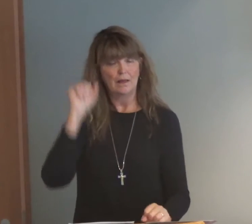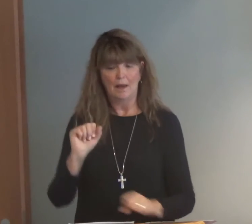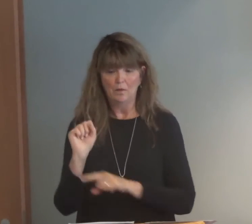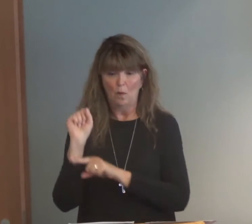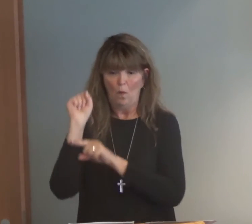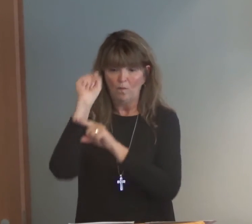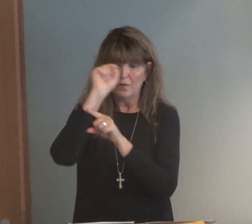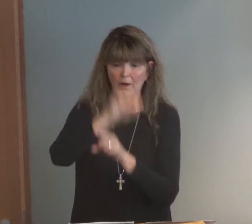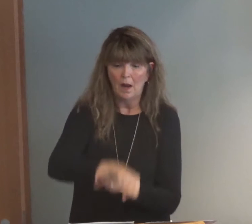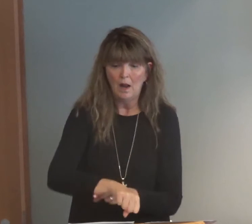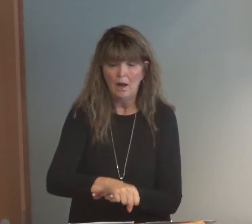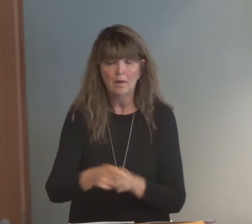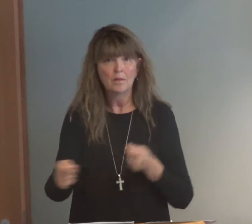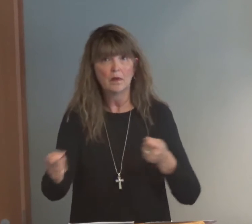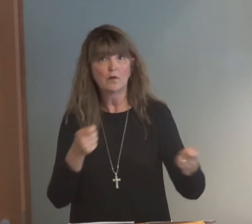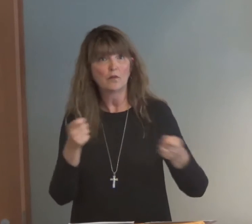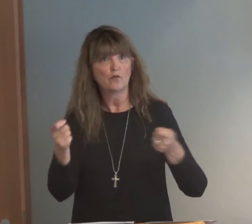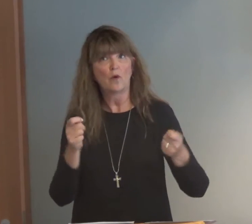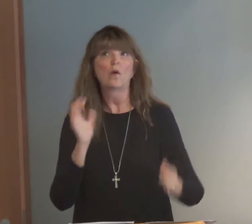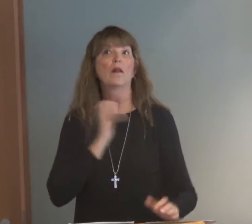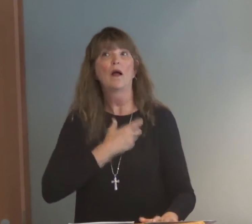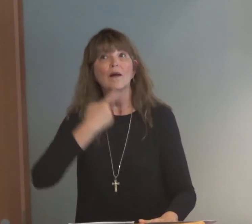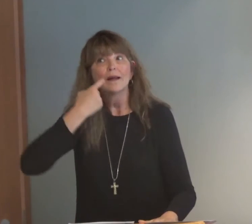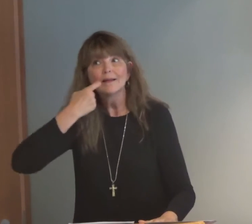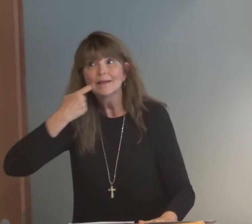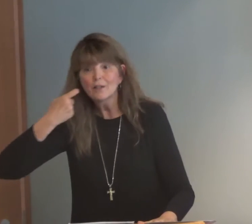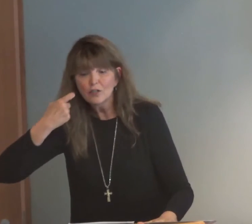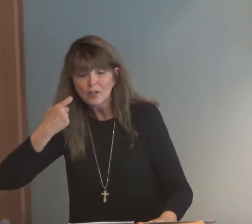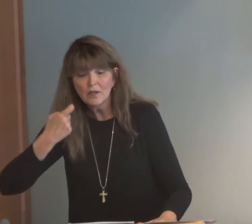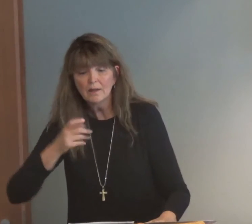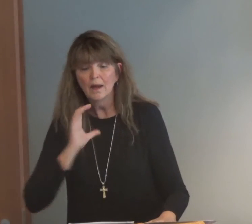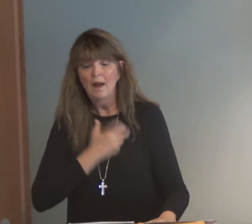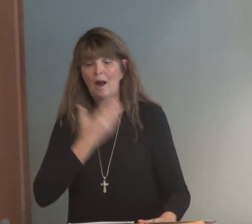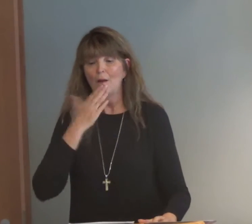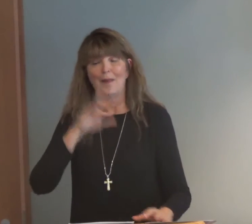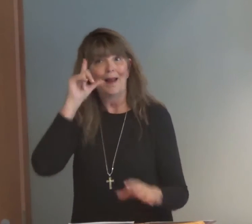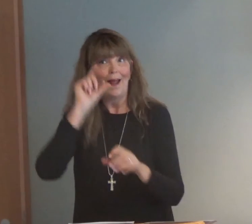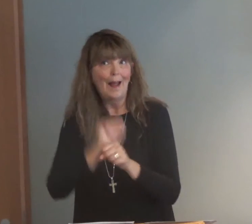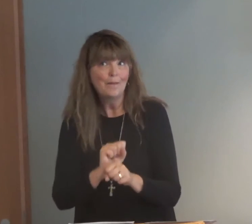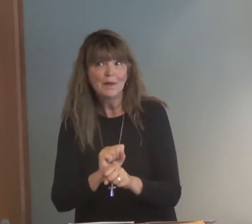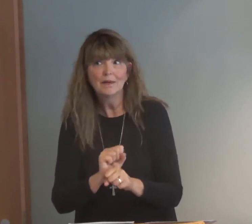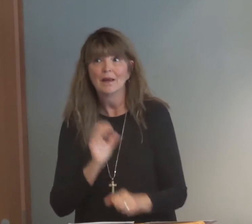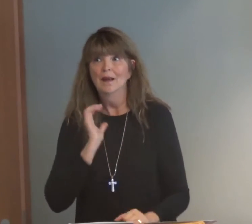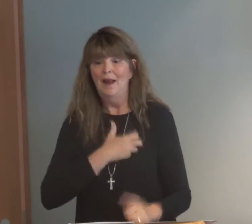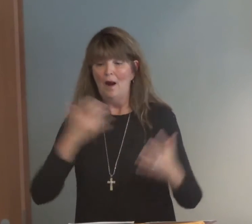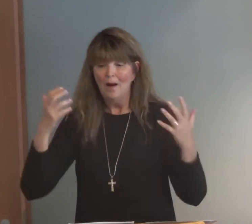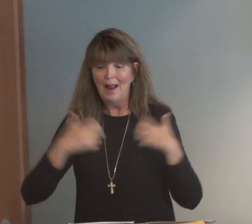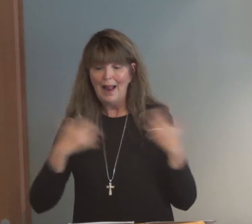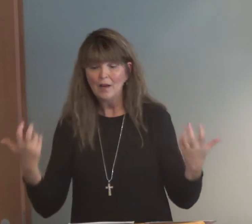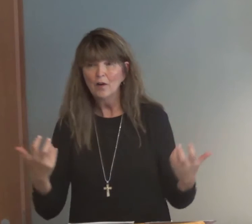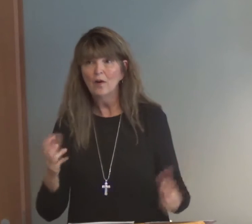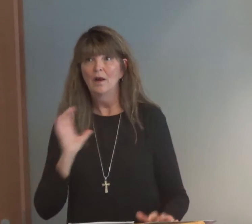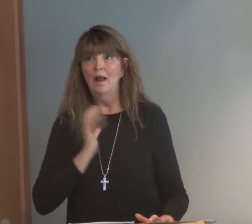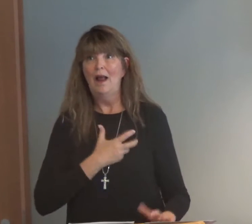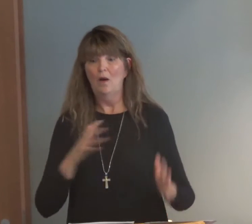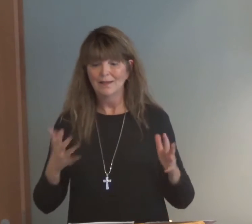But if we think that we can overcome and manage our addictions, our bad habits, our anger,